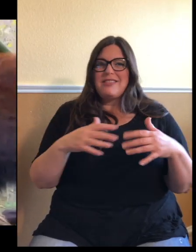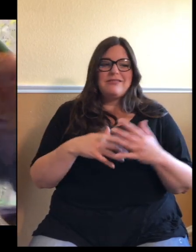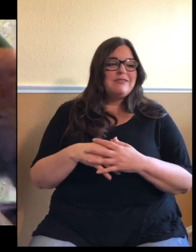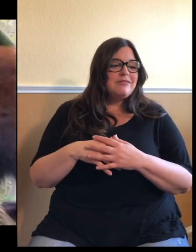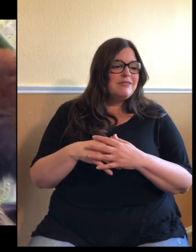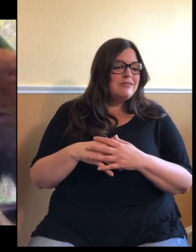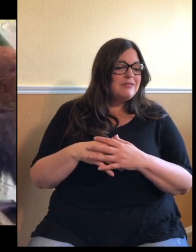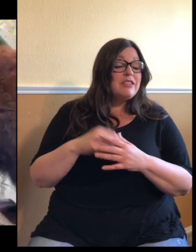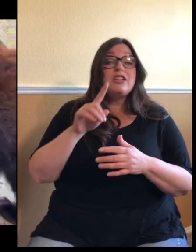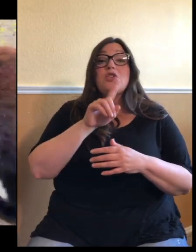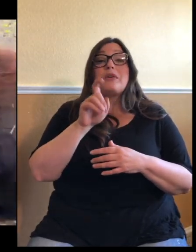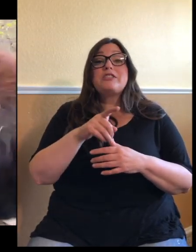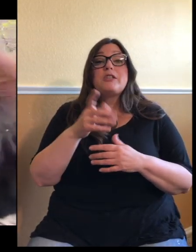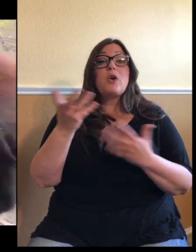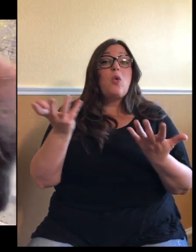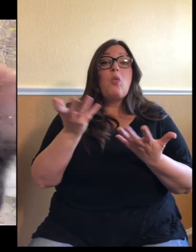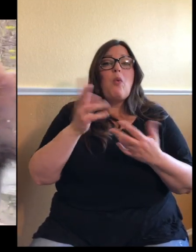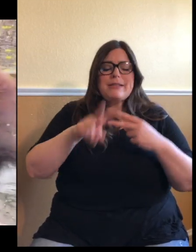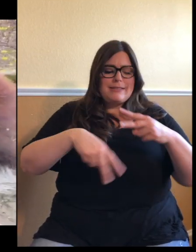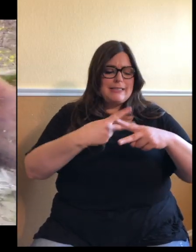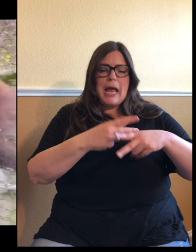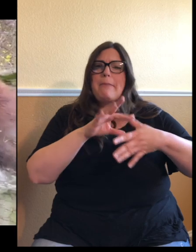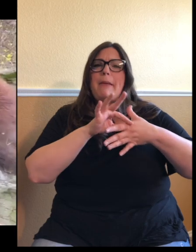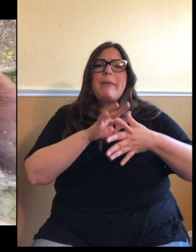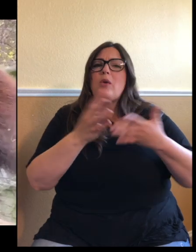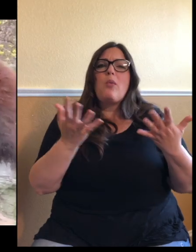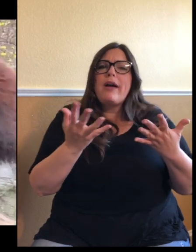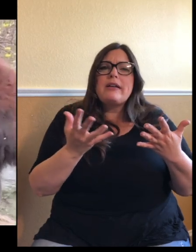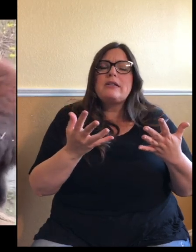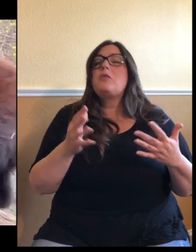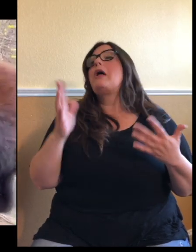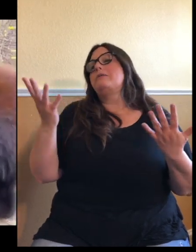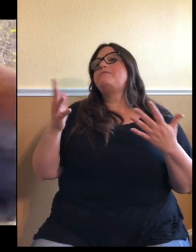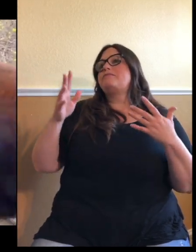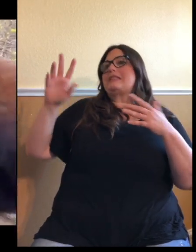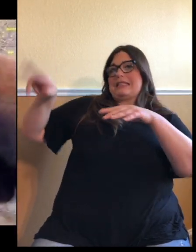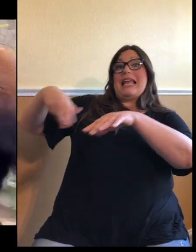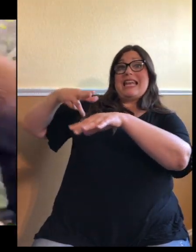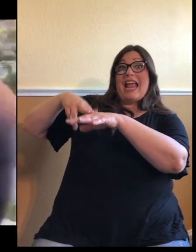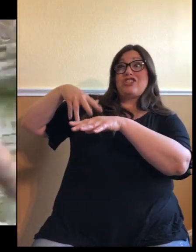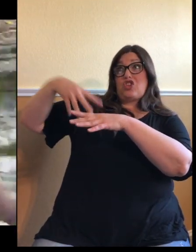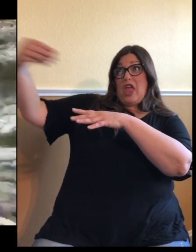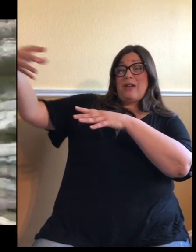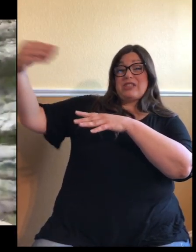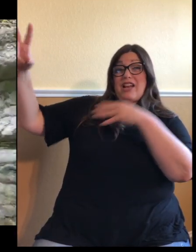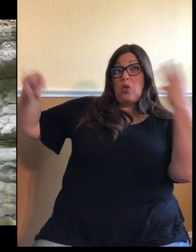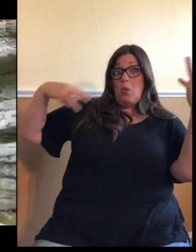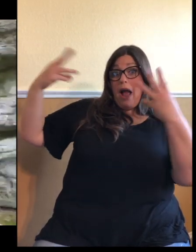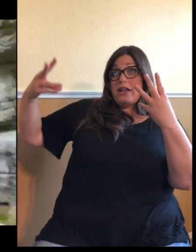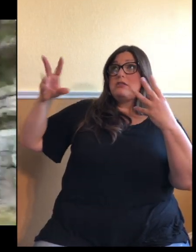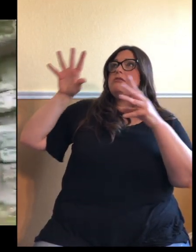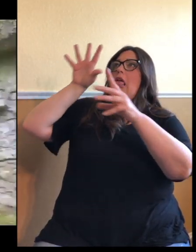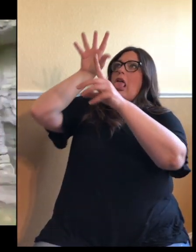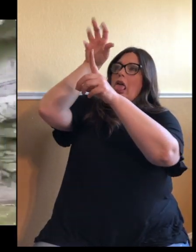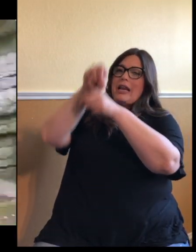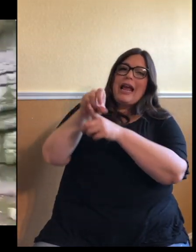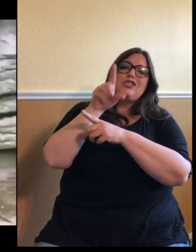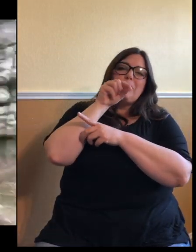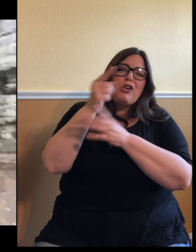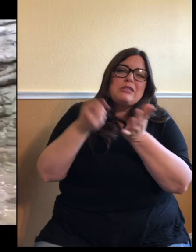What type of meat do they eat? In the wild, they'll catch small birds or small mammals. We don't feed them meat here in the zoo, but in the